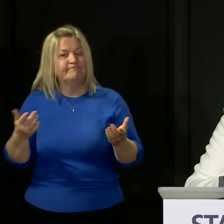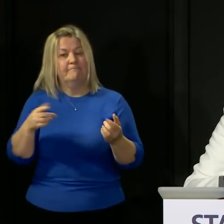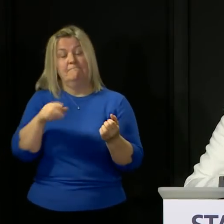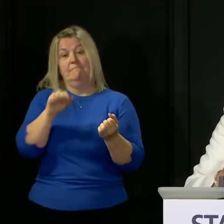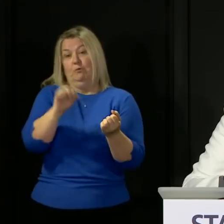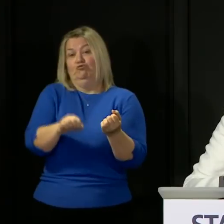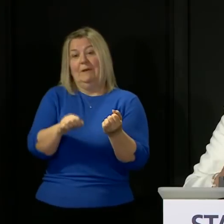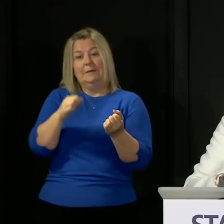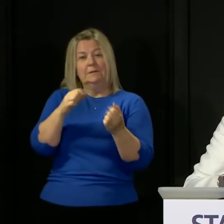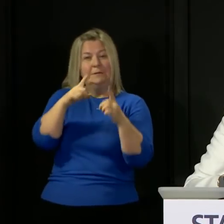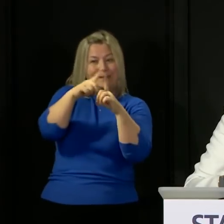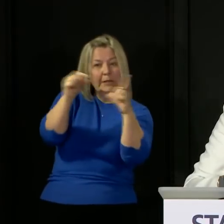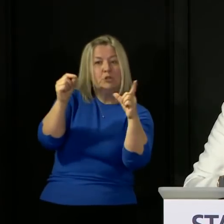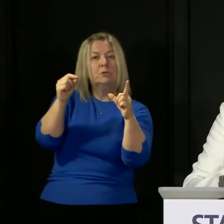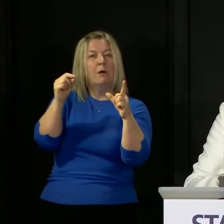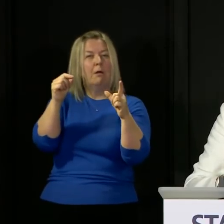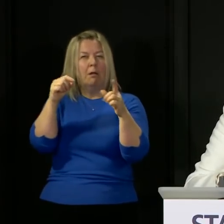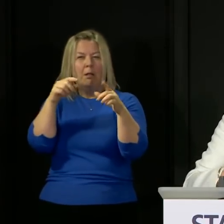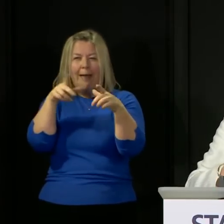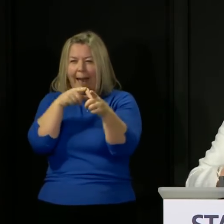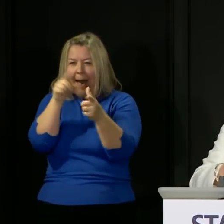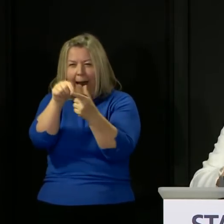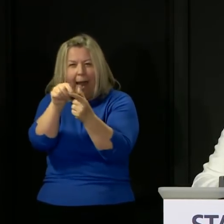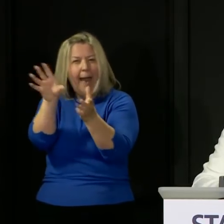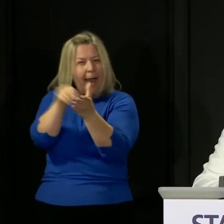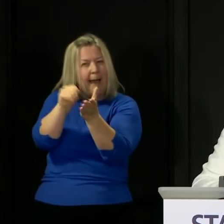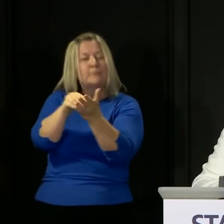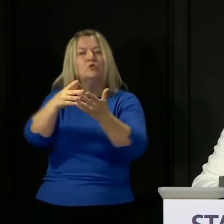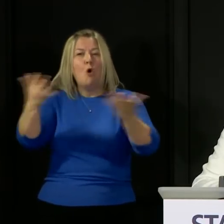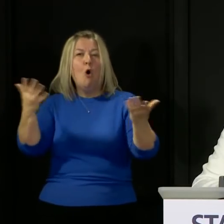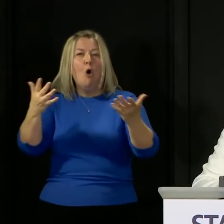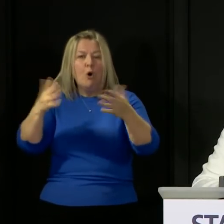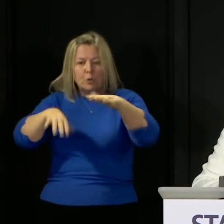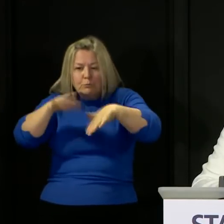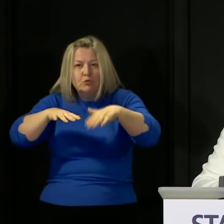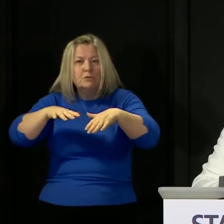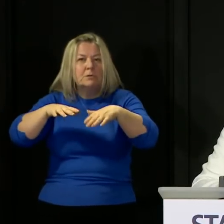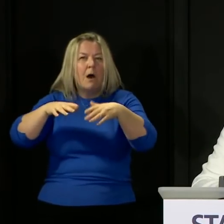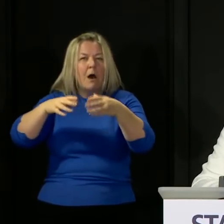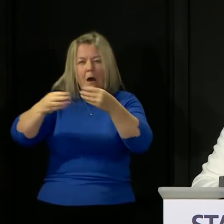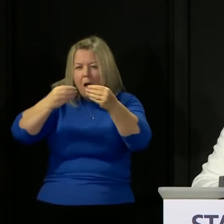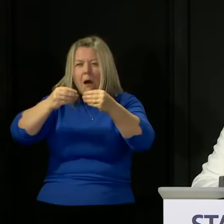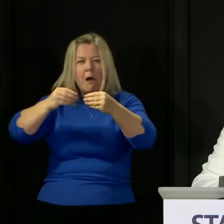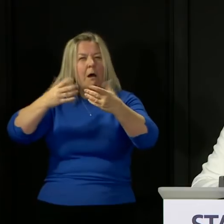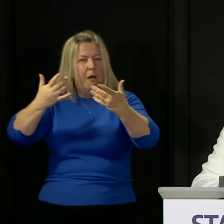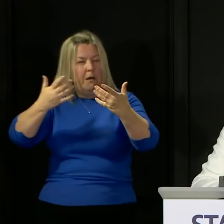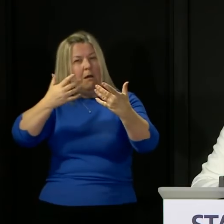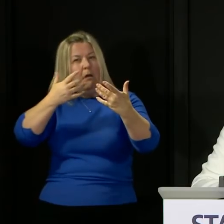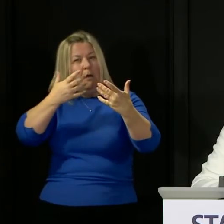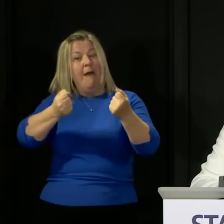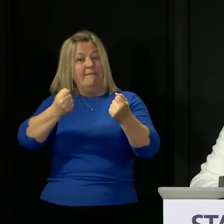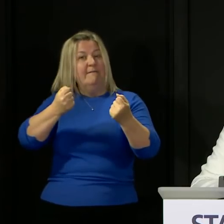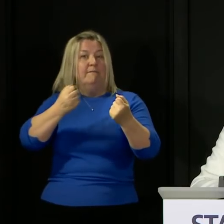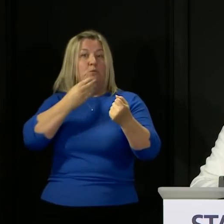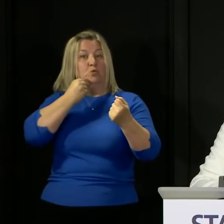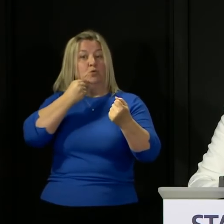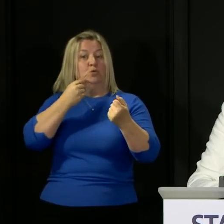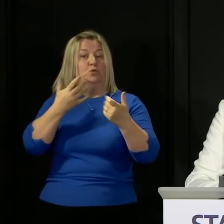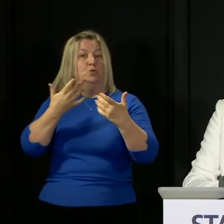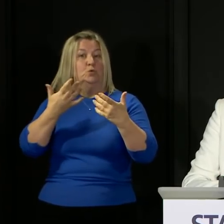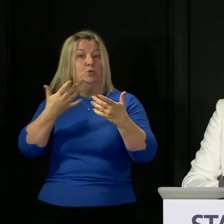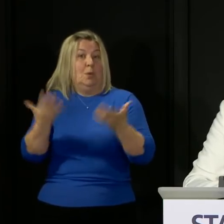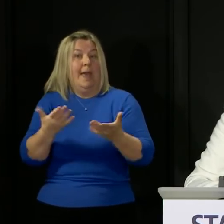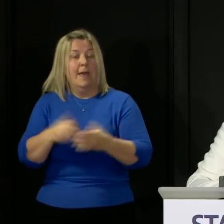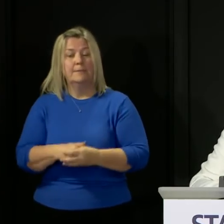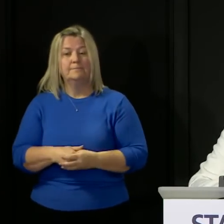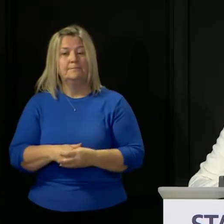the digital tools that contact tracers will use underway in a number of health boards from today. My last